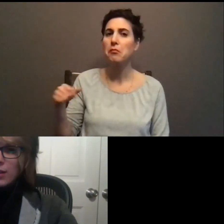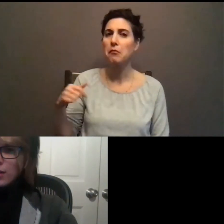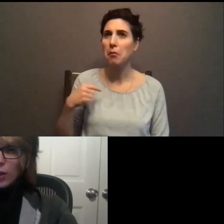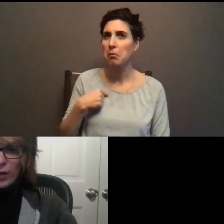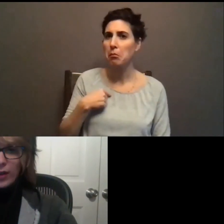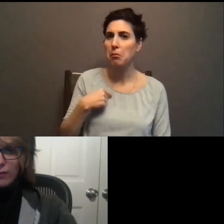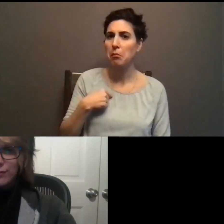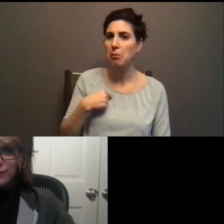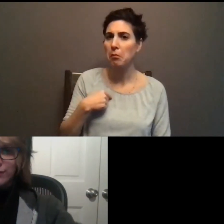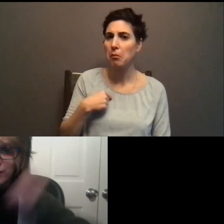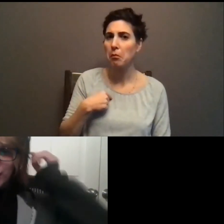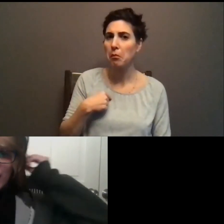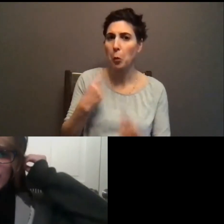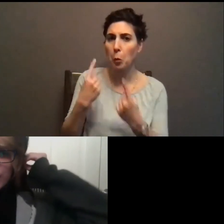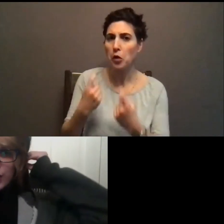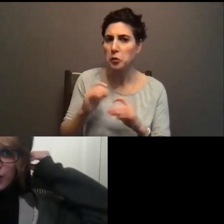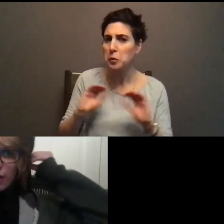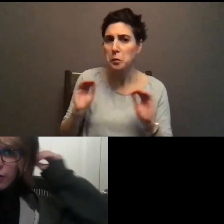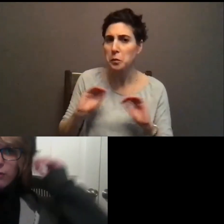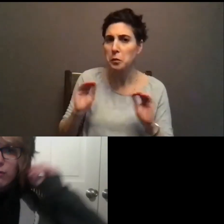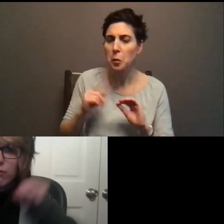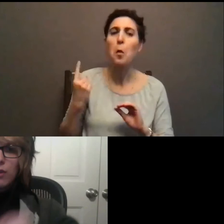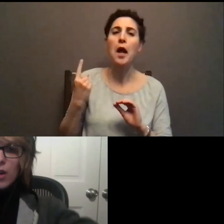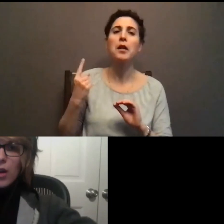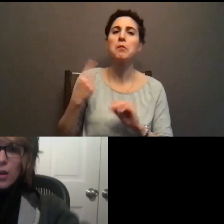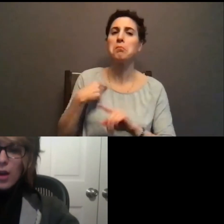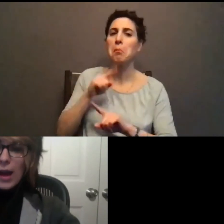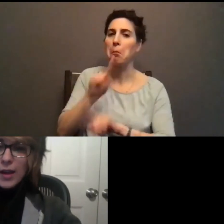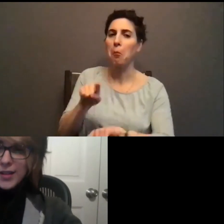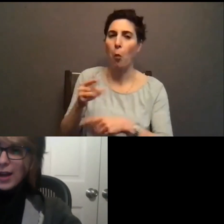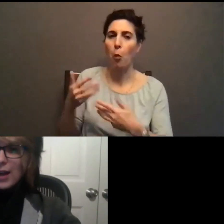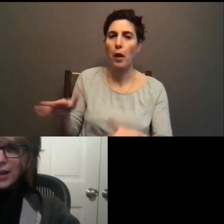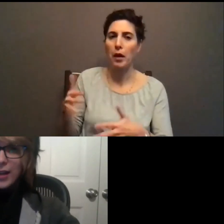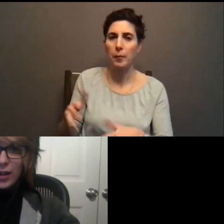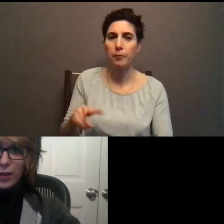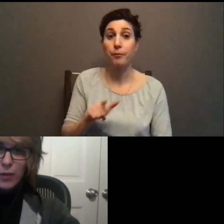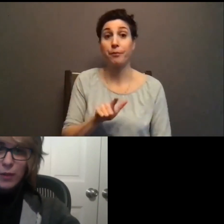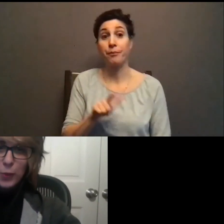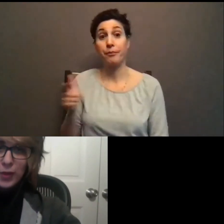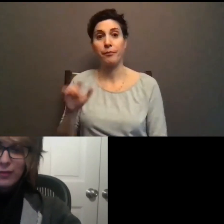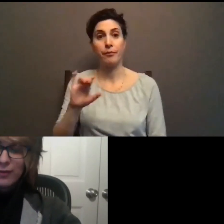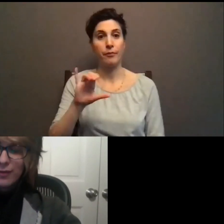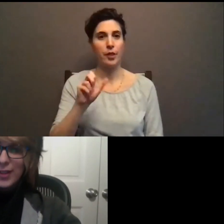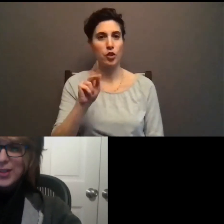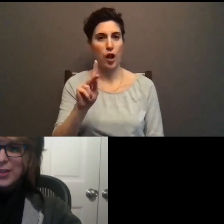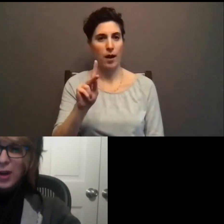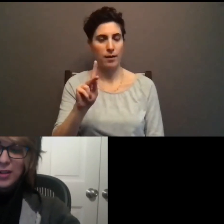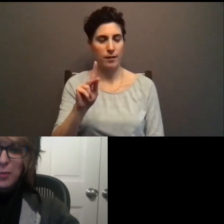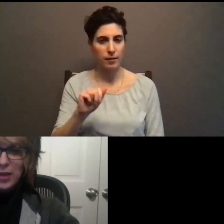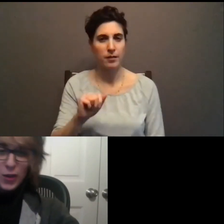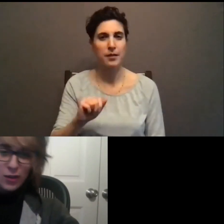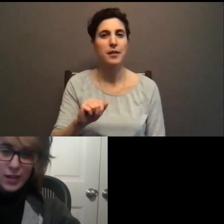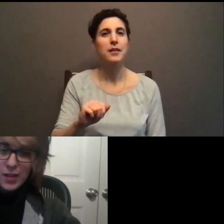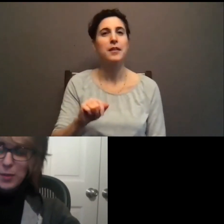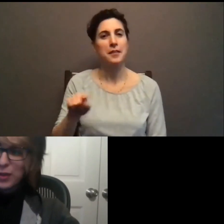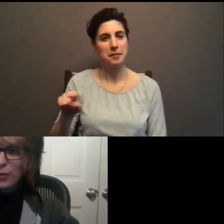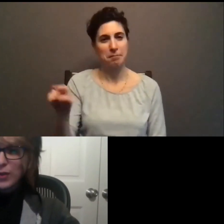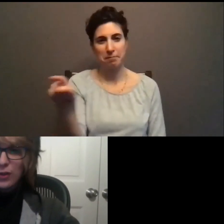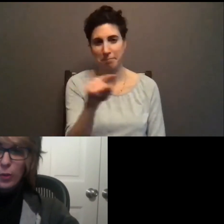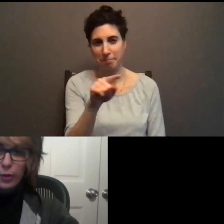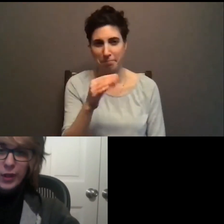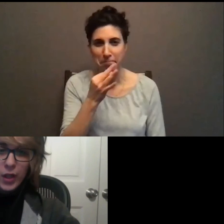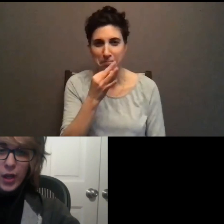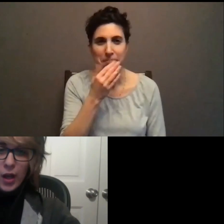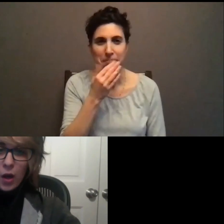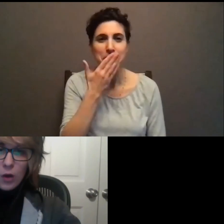one question we've got. So as I, um, everyone is so kind and patient as I make sure